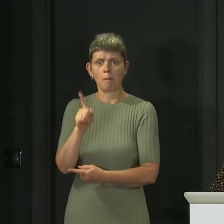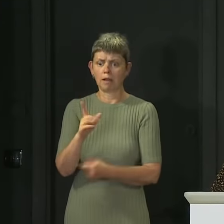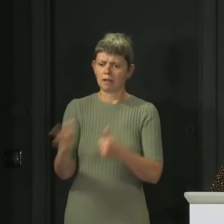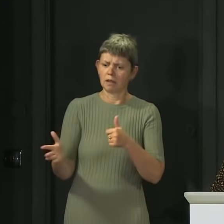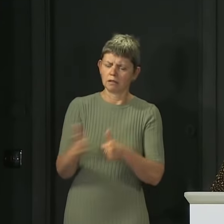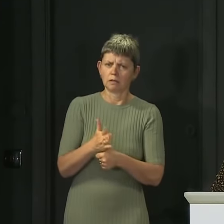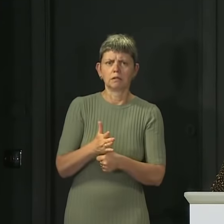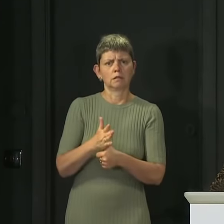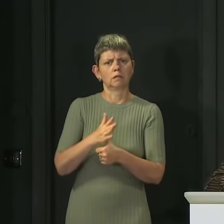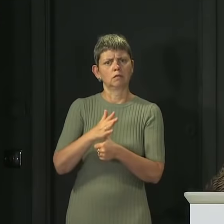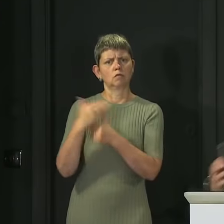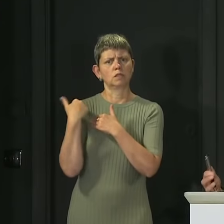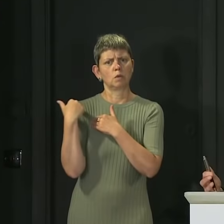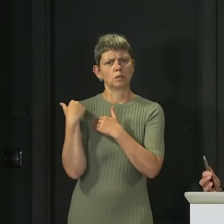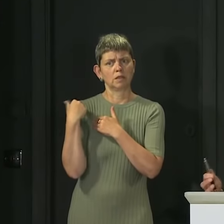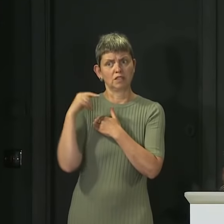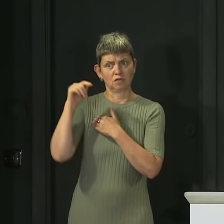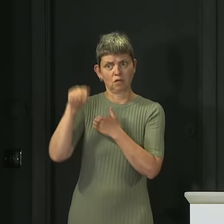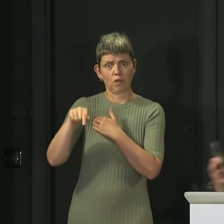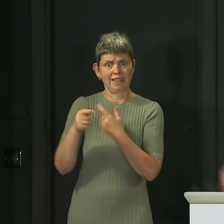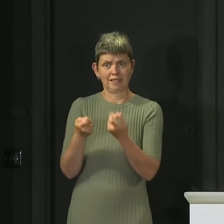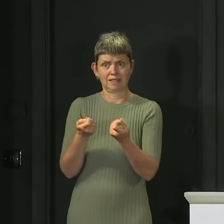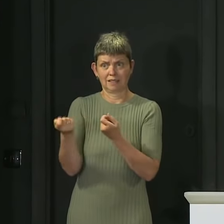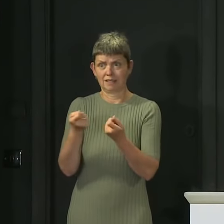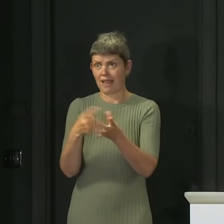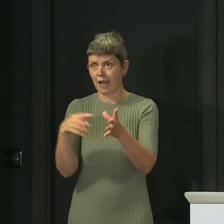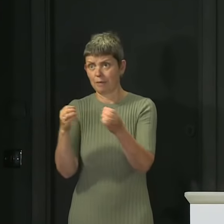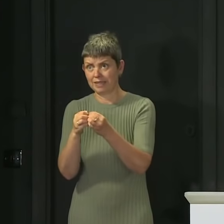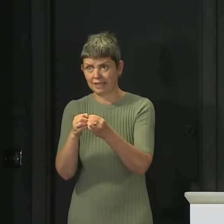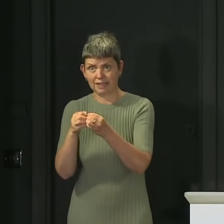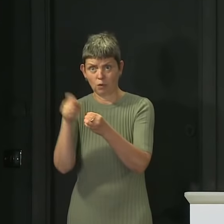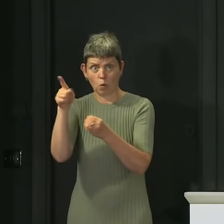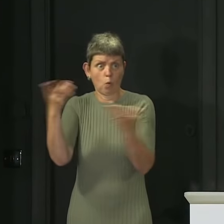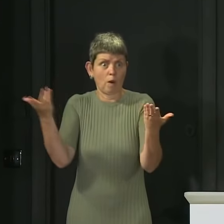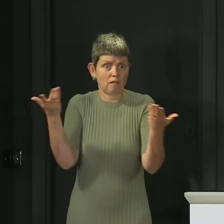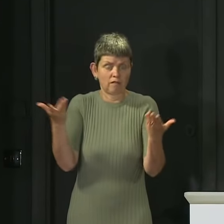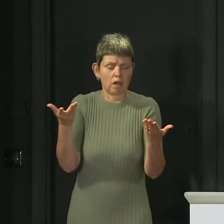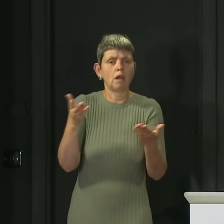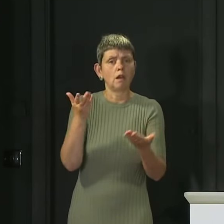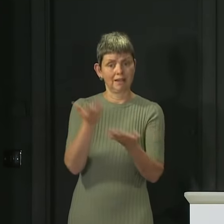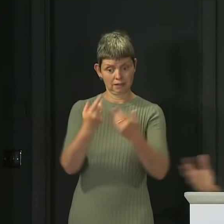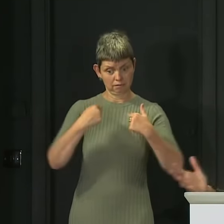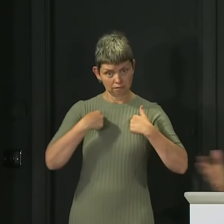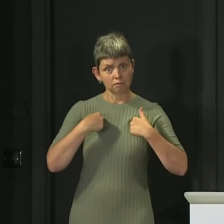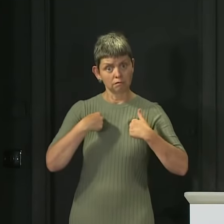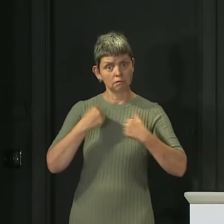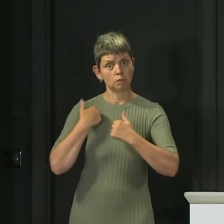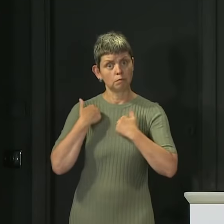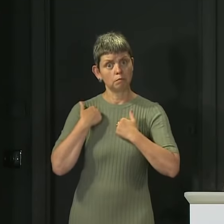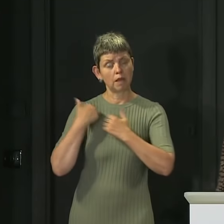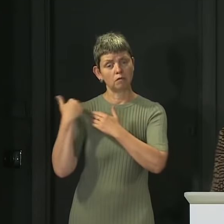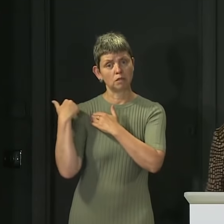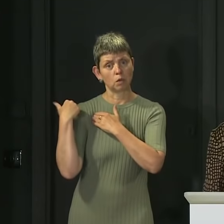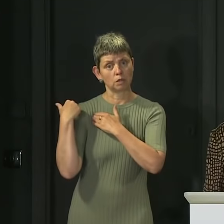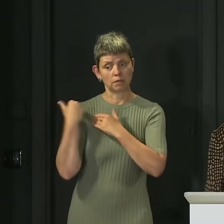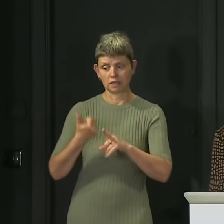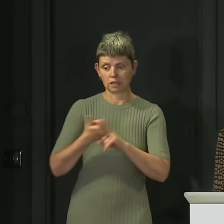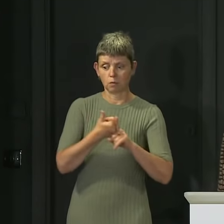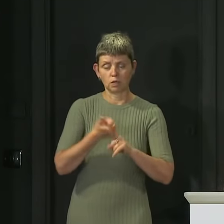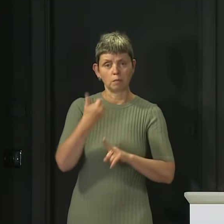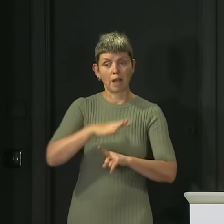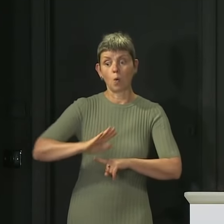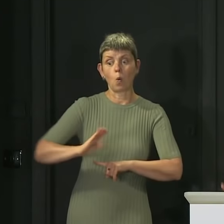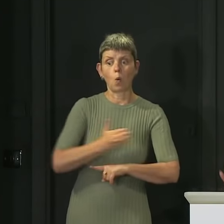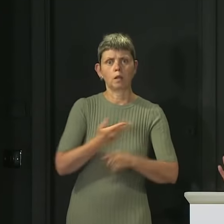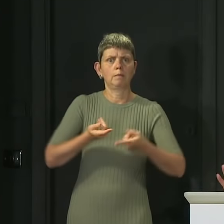in government for dealing with this outbreak generally in Aberdeen or across the country is mine. I'm of course, by all my